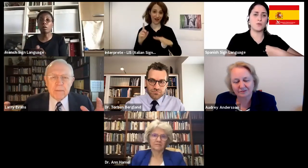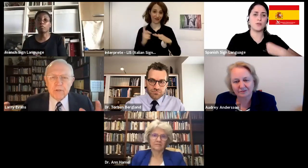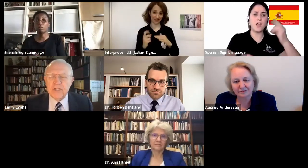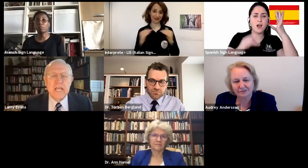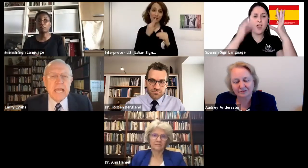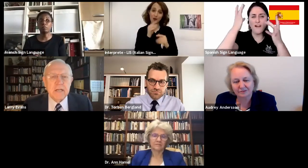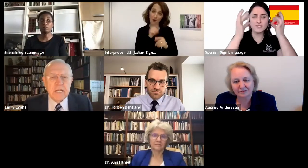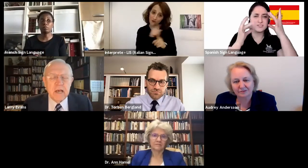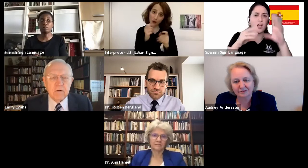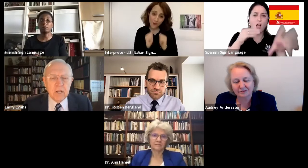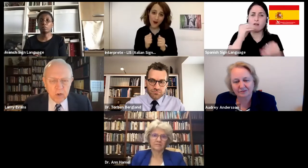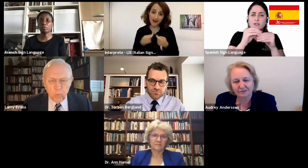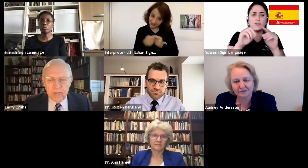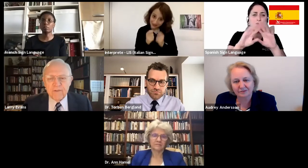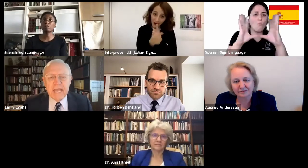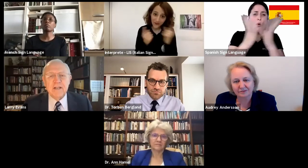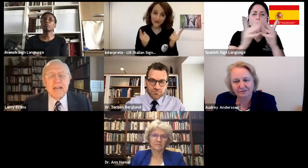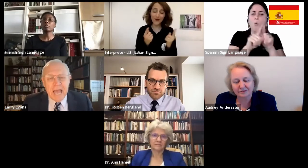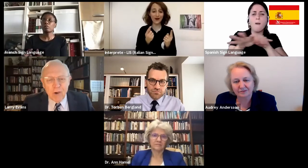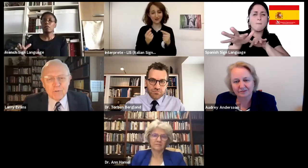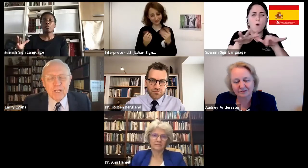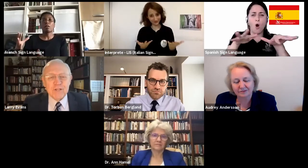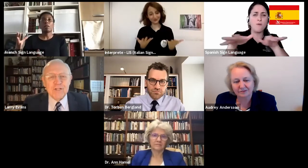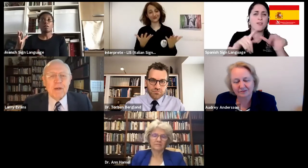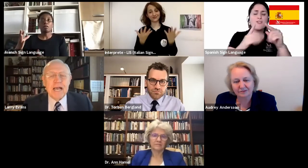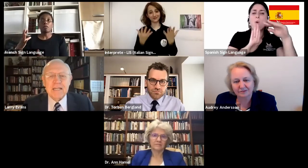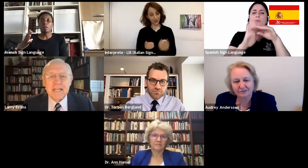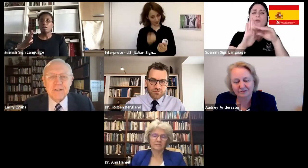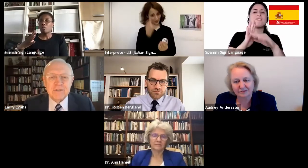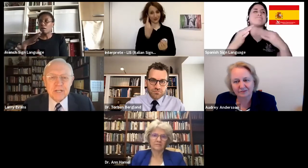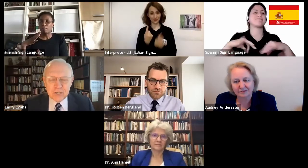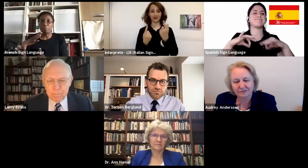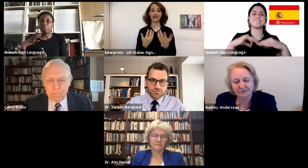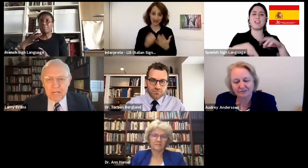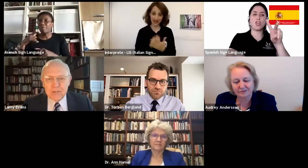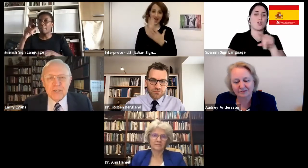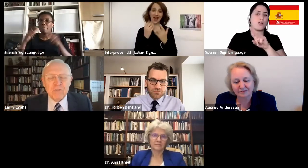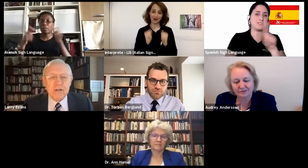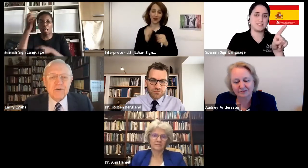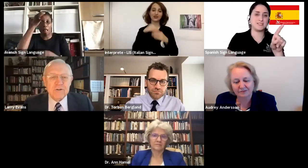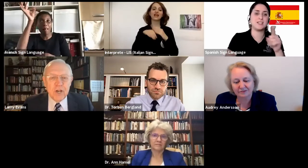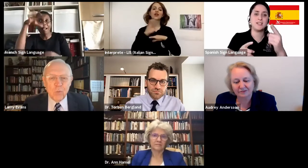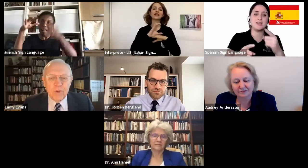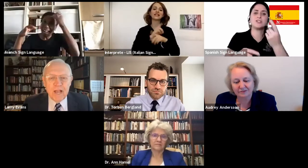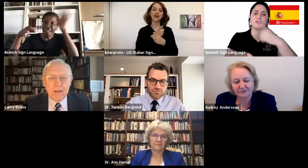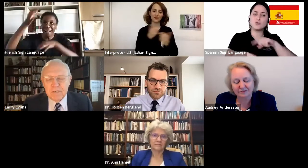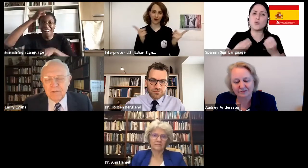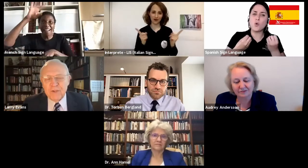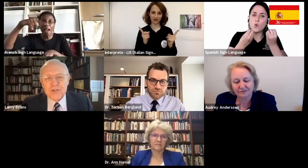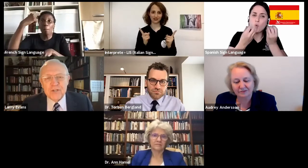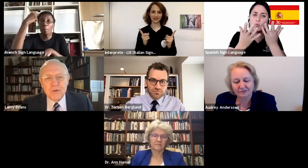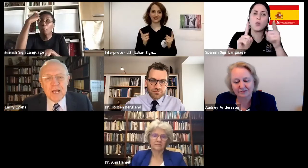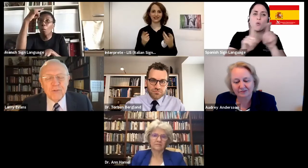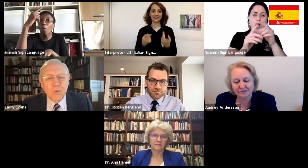program that just handed down. We've handed out some ideas, some basic structures. We've got